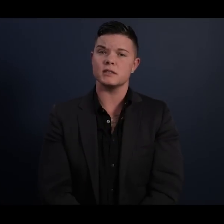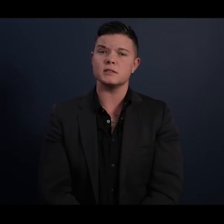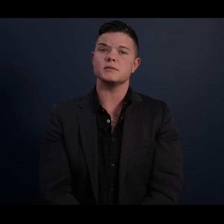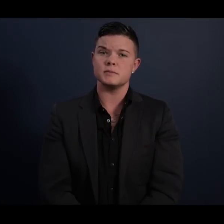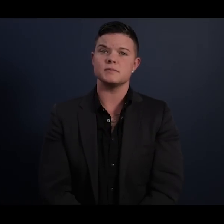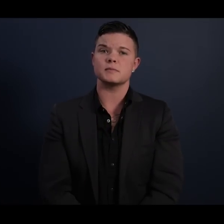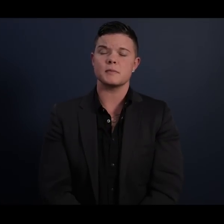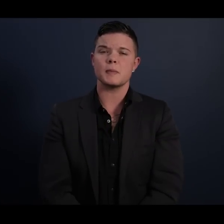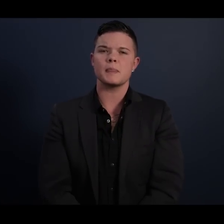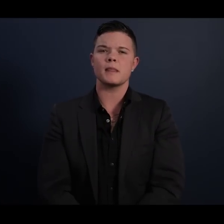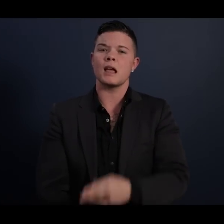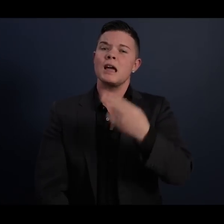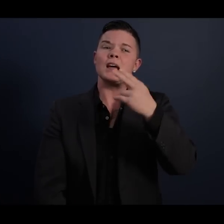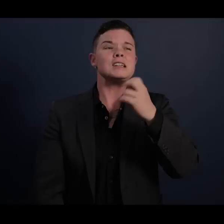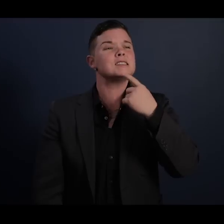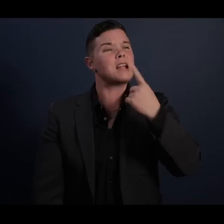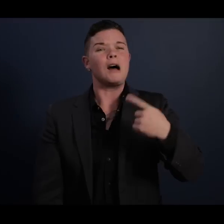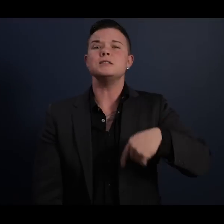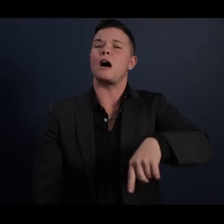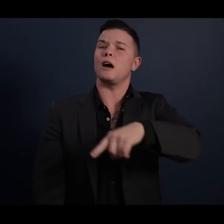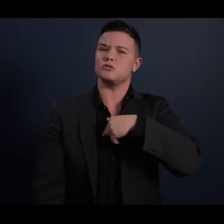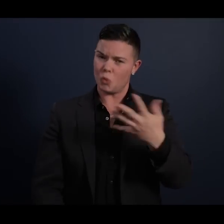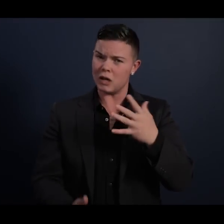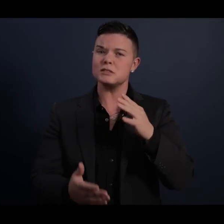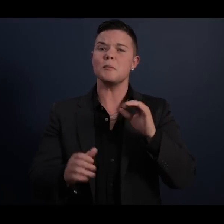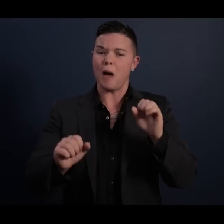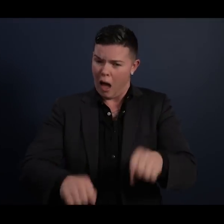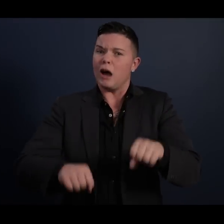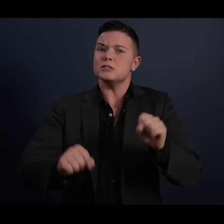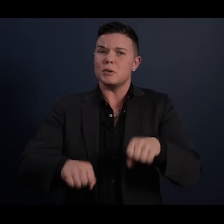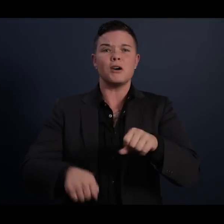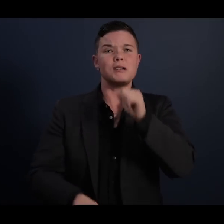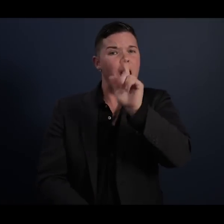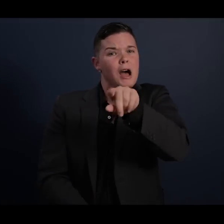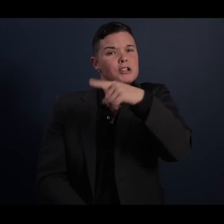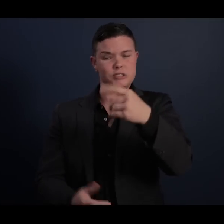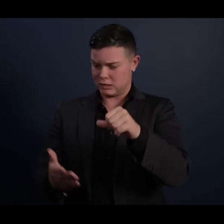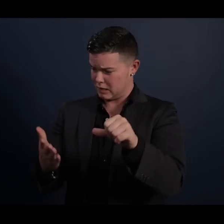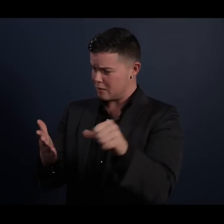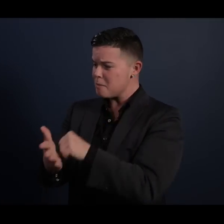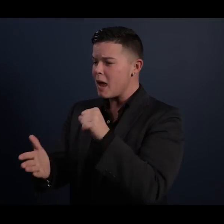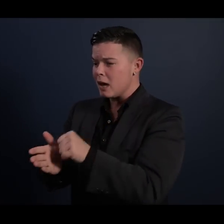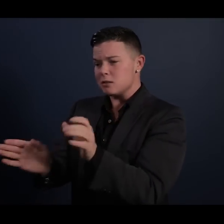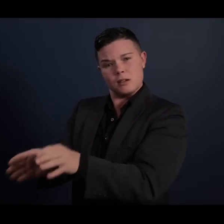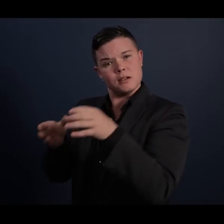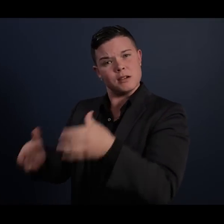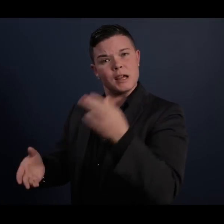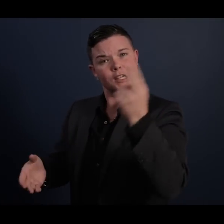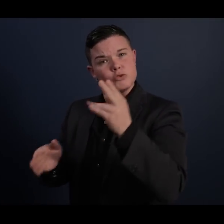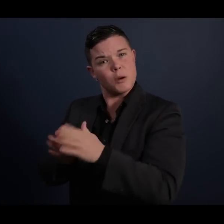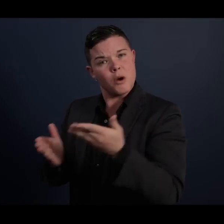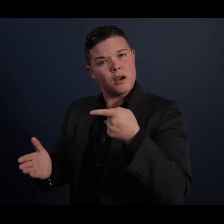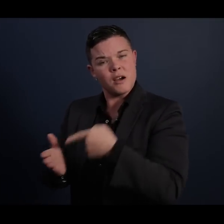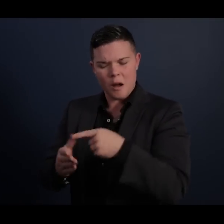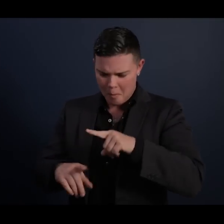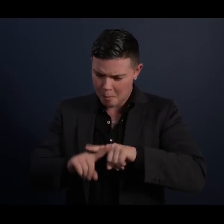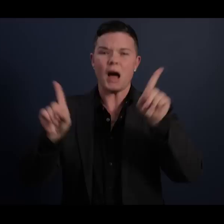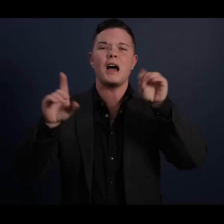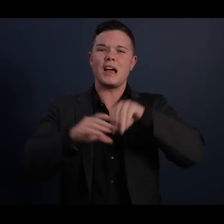He tells us what is possible not just in the pages of history books, but in our own lives as well.